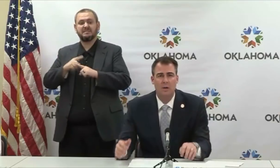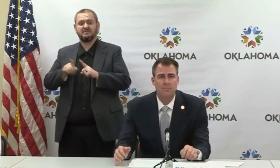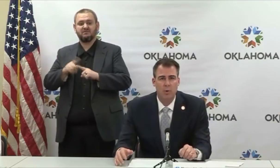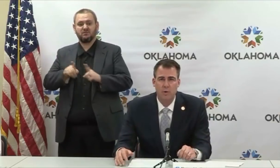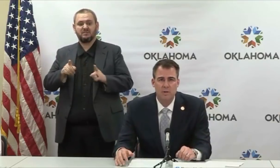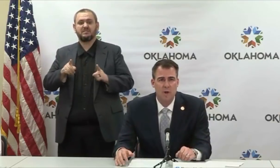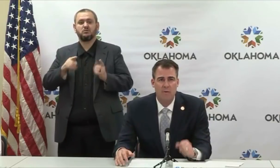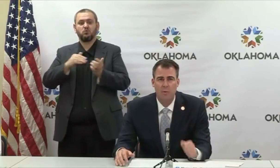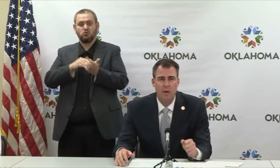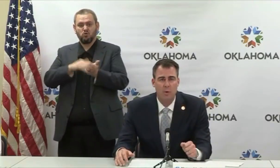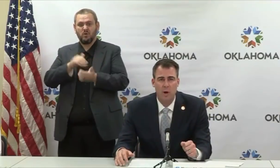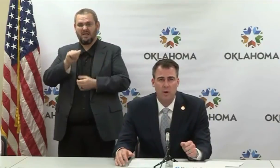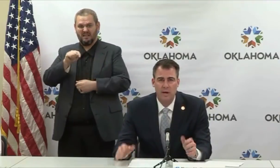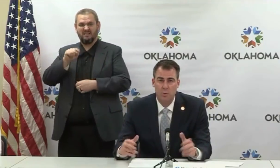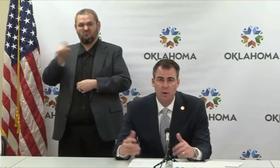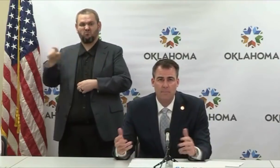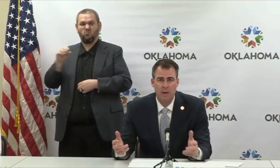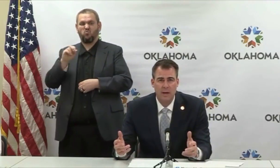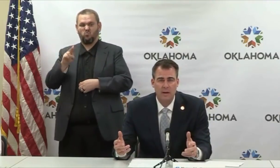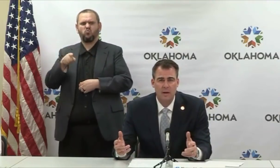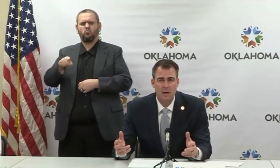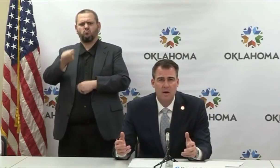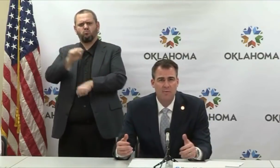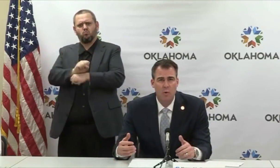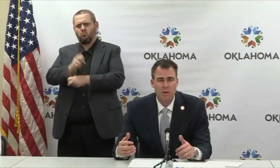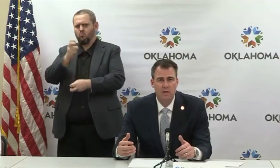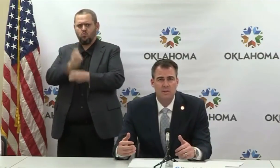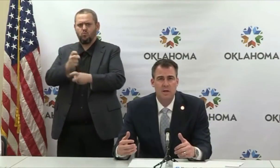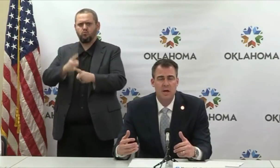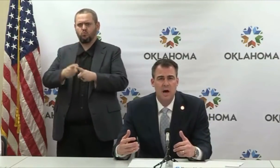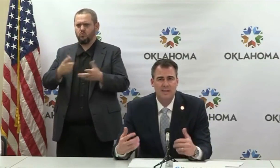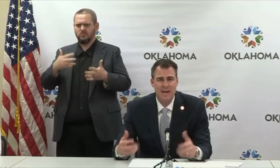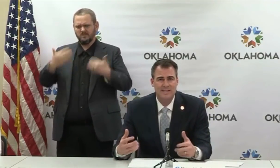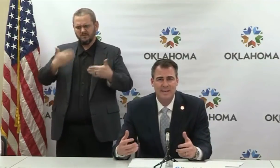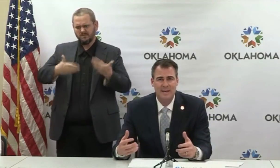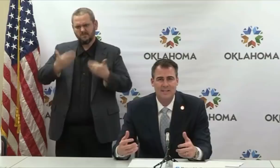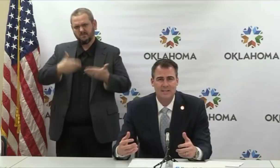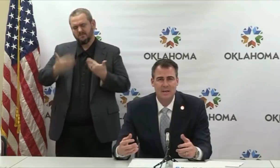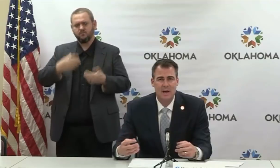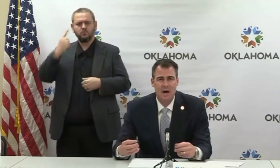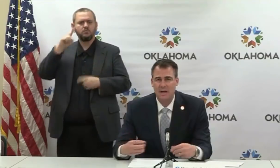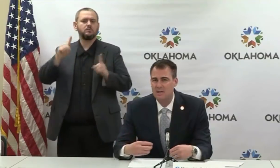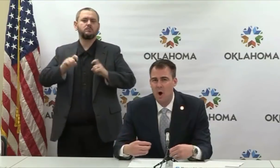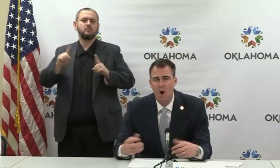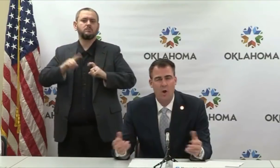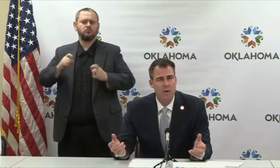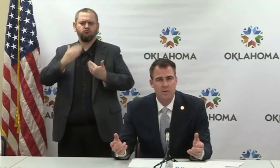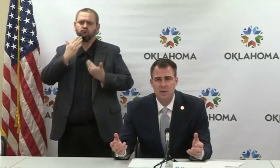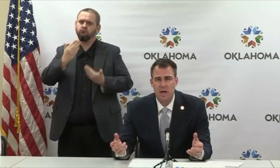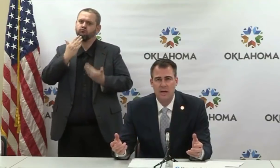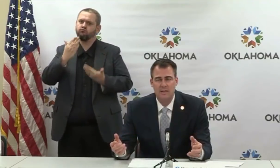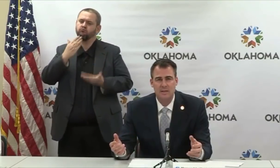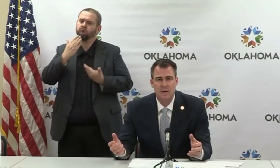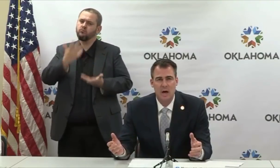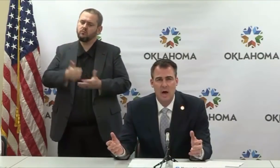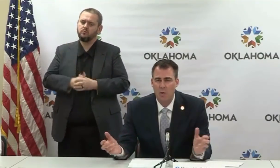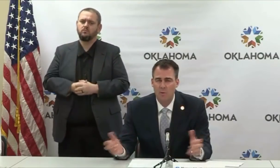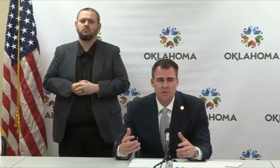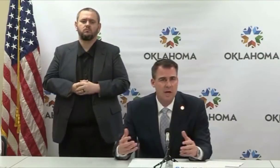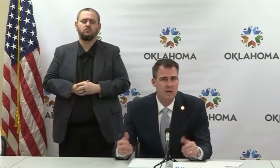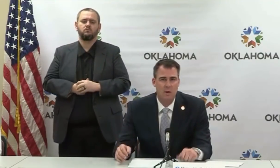clock to pull this off really quickly. As we're competing for these test kits against all other states,